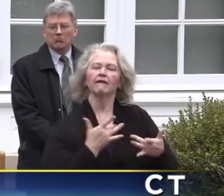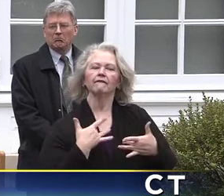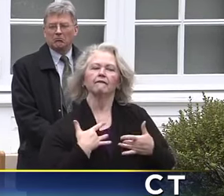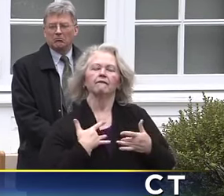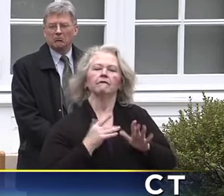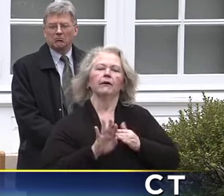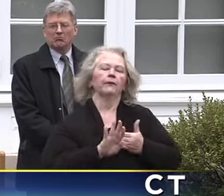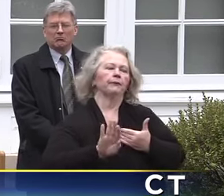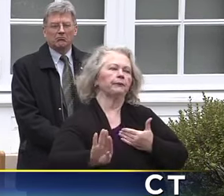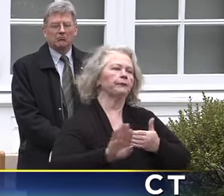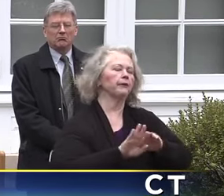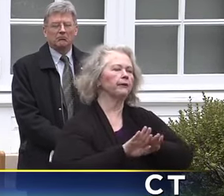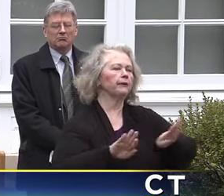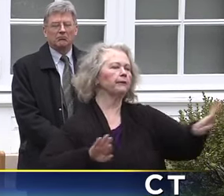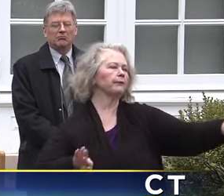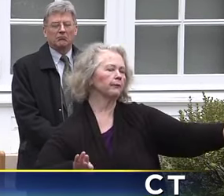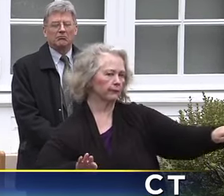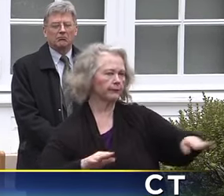get increasingly crowded.